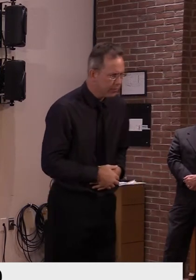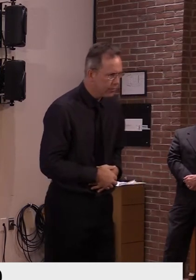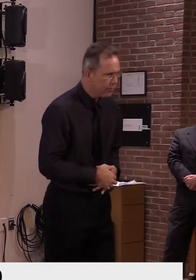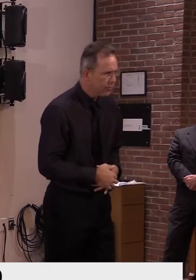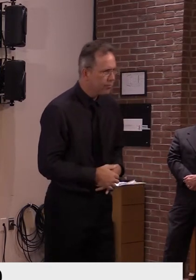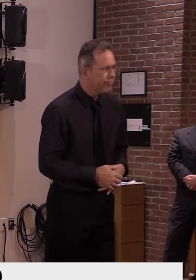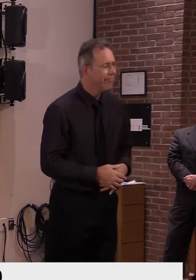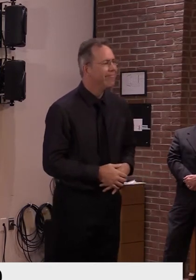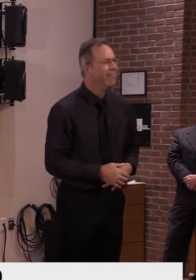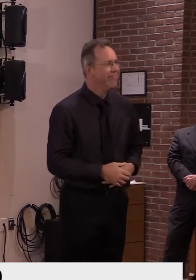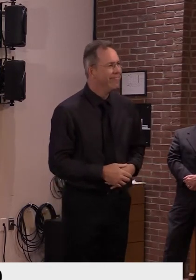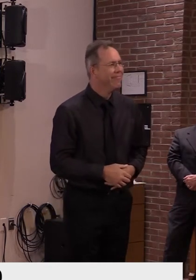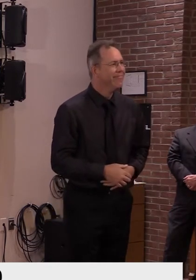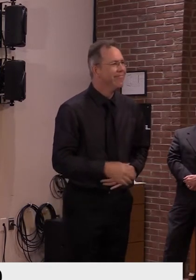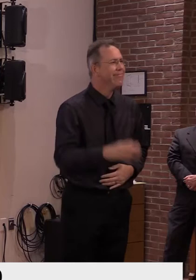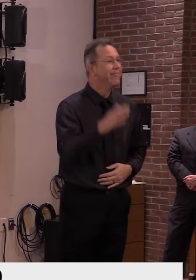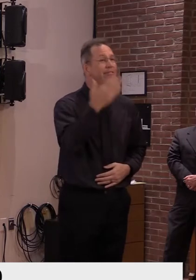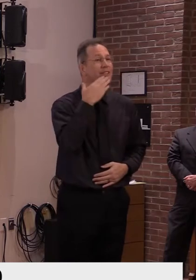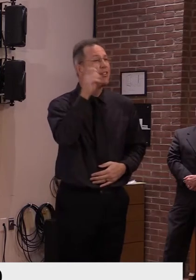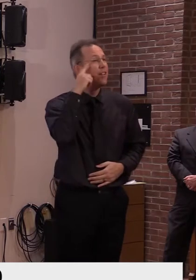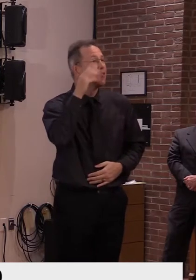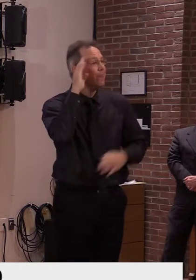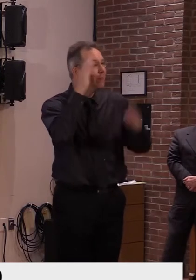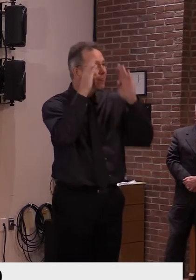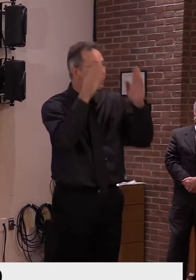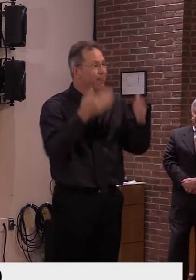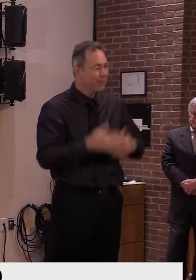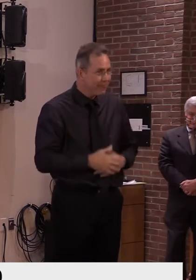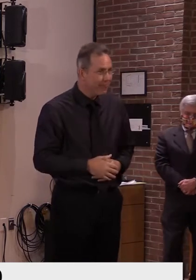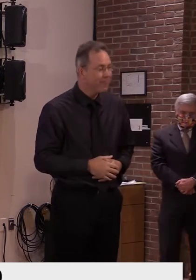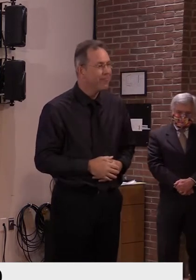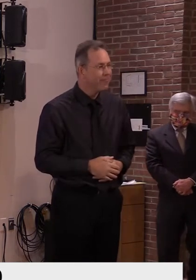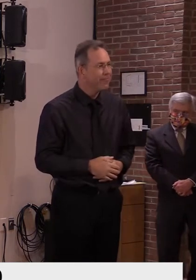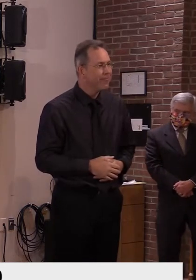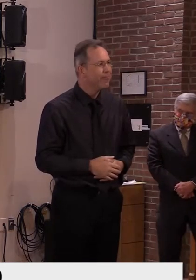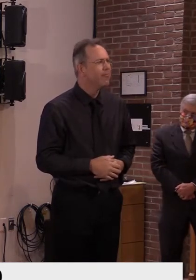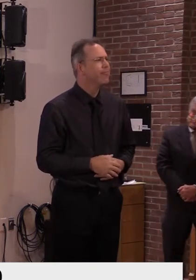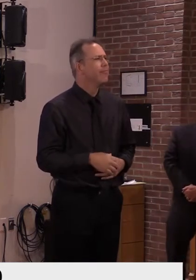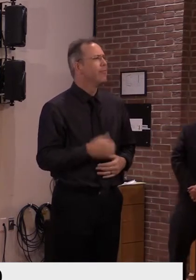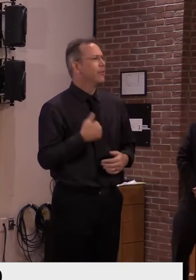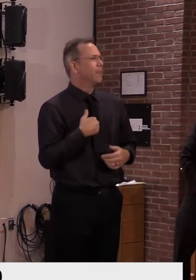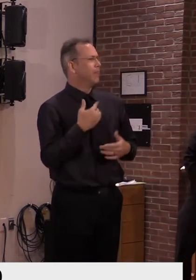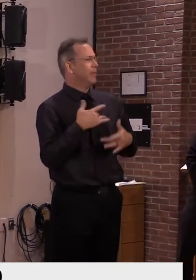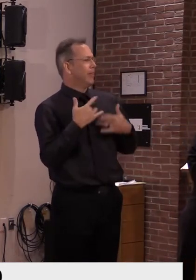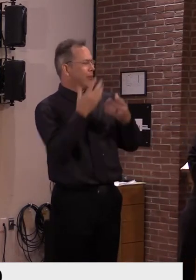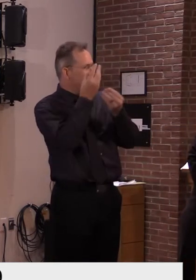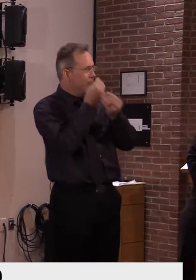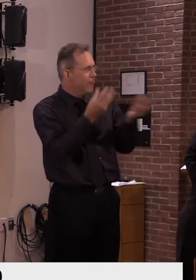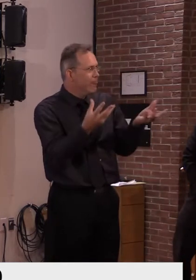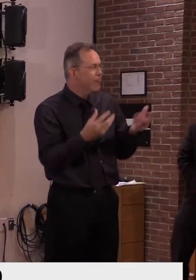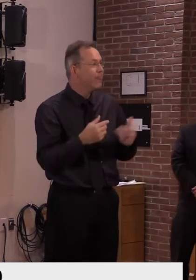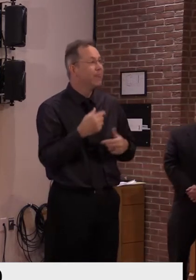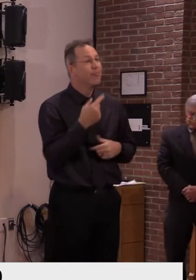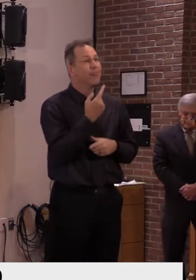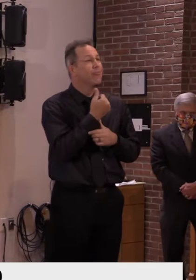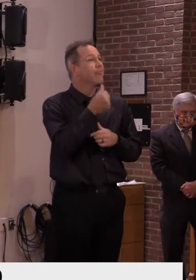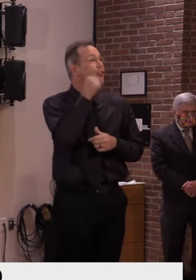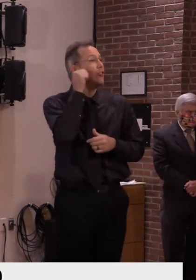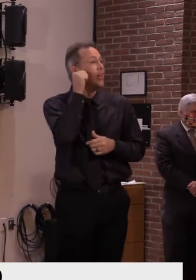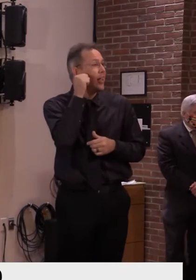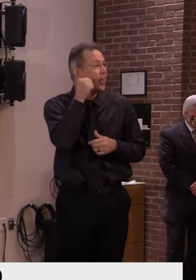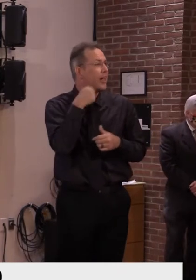Thank you Governor and good morning everyone. I'm excited to announce by the end of the day yesterday we had over